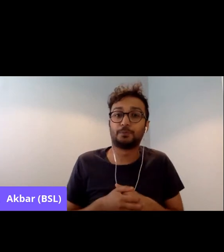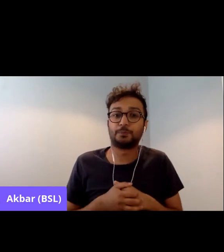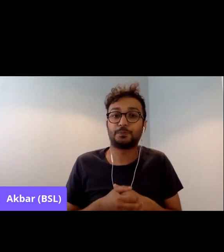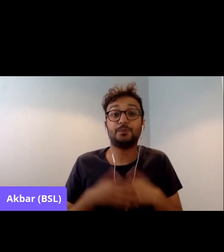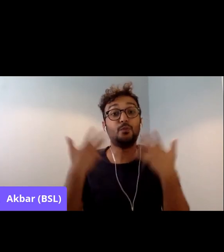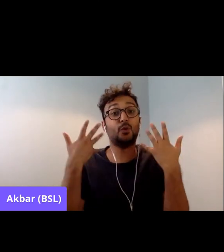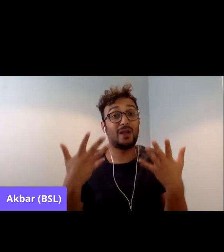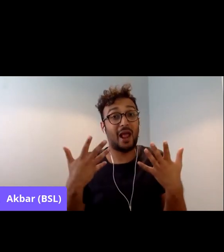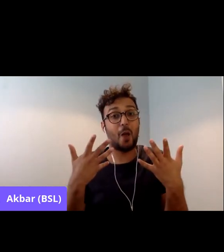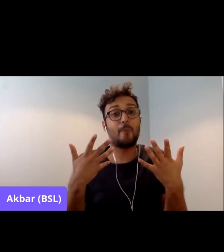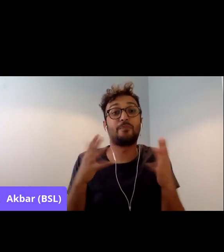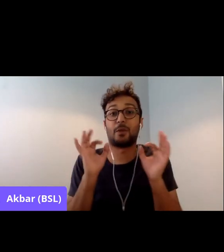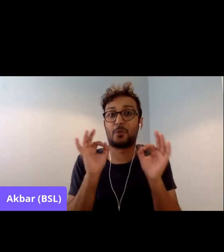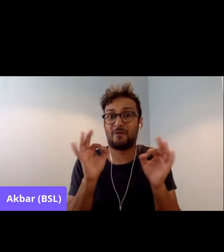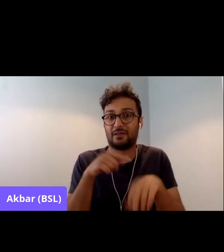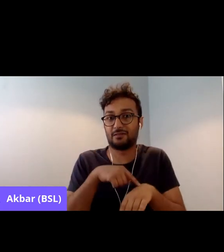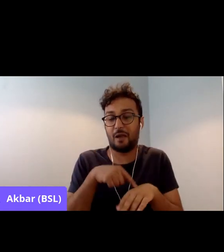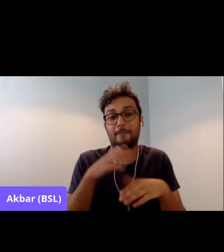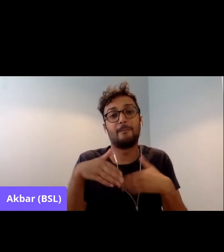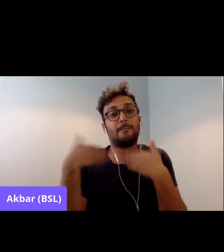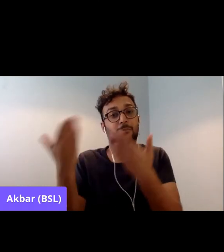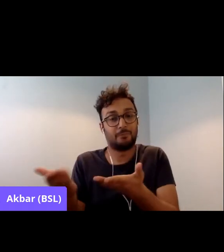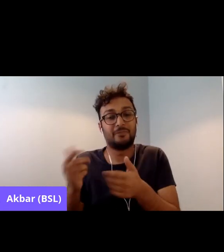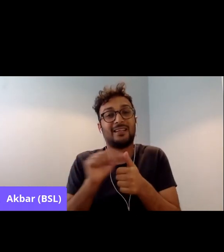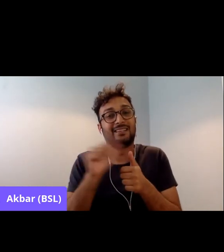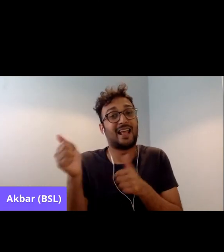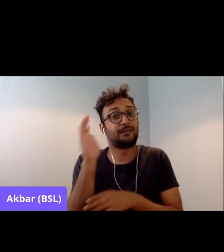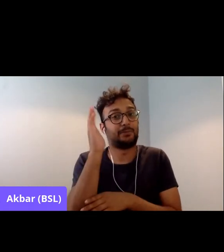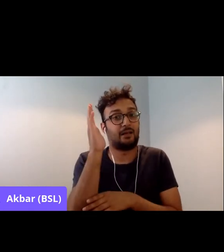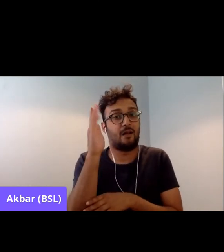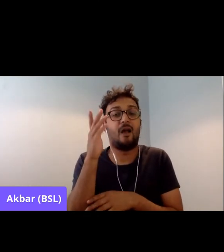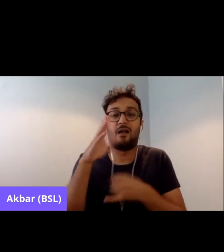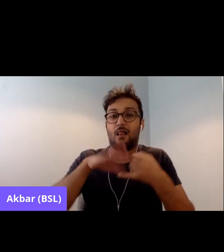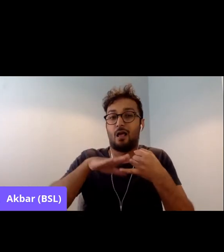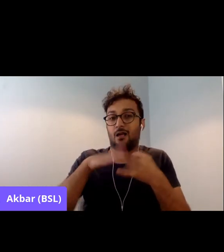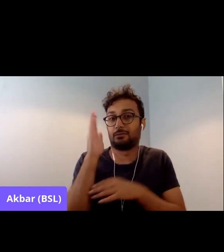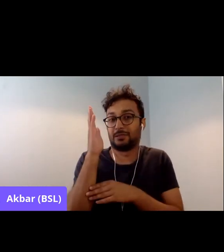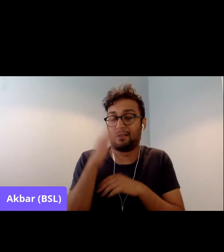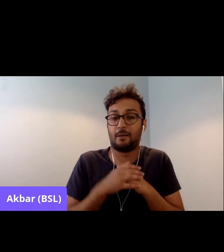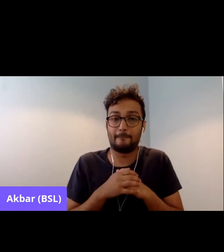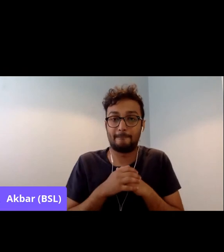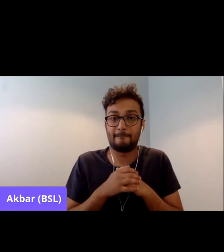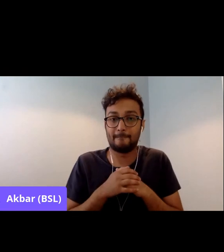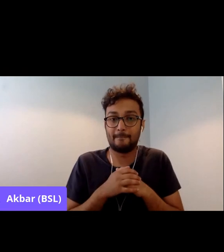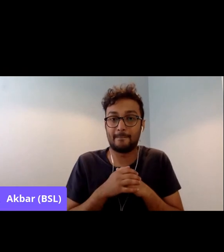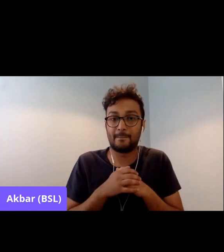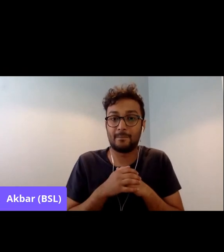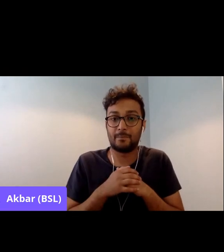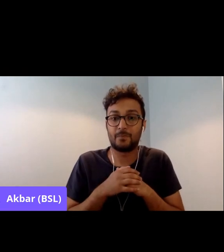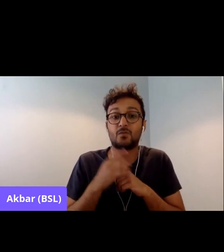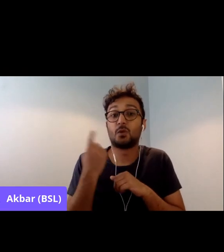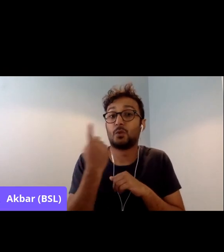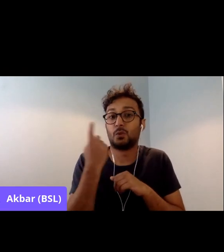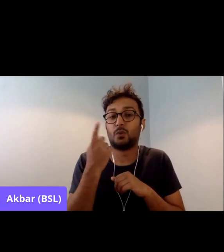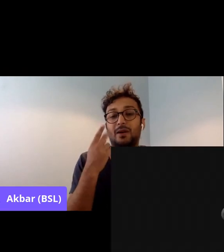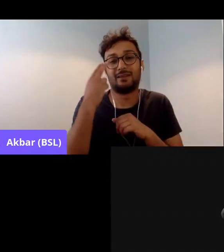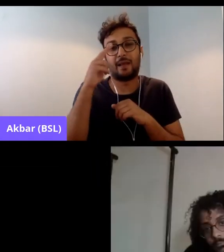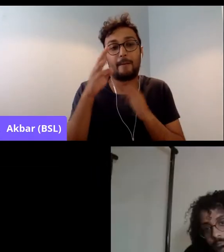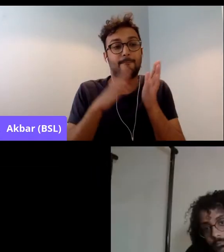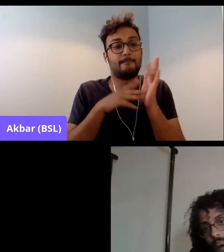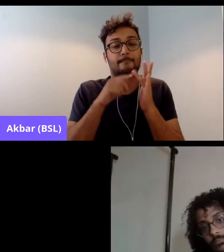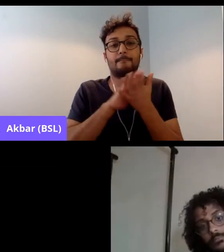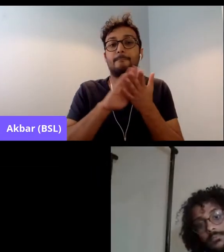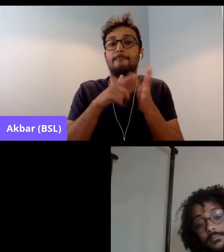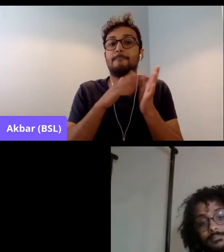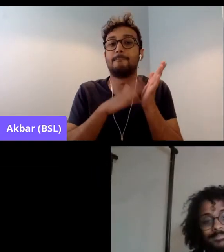our final speaker of the panel for today. And, um, um, is, um, Mohamed El Naim,